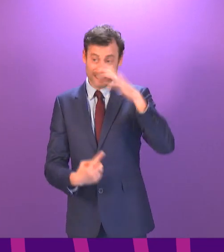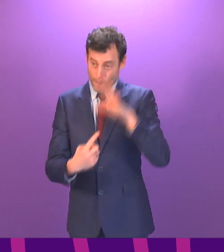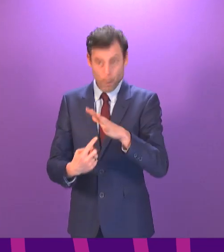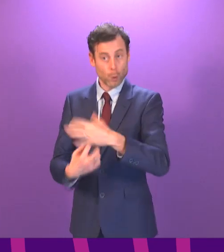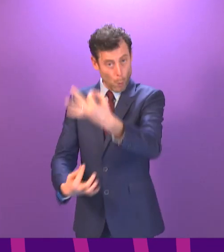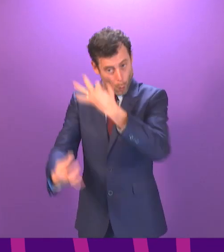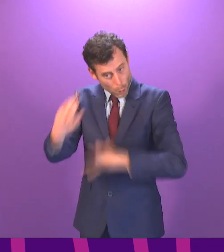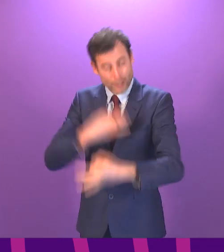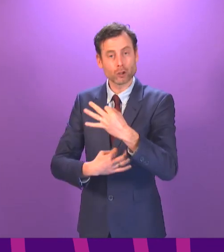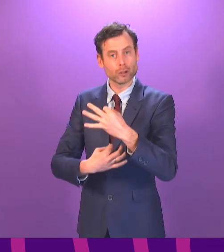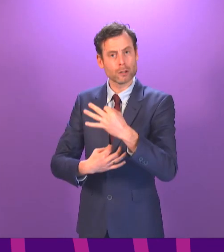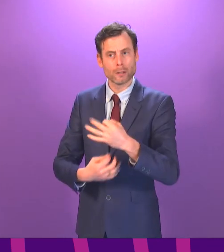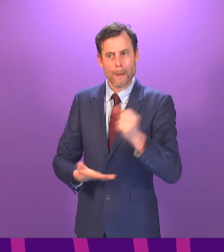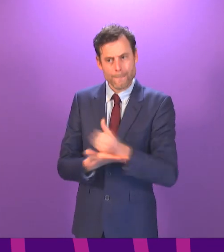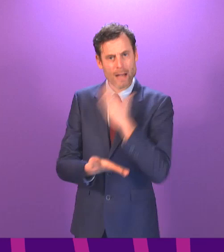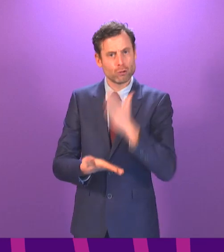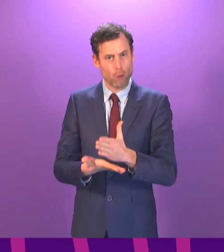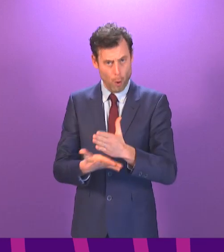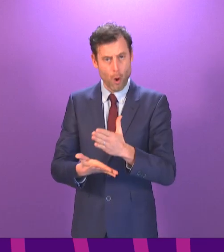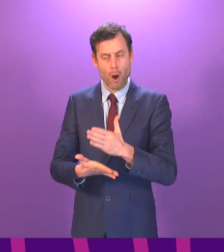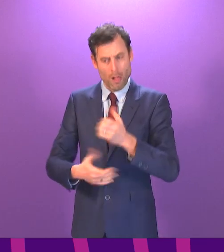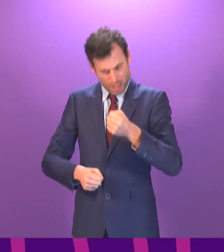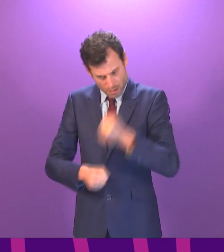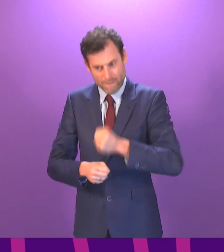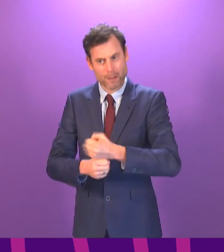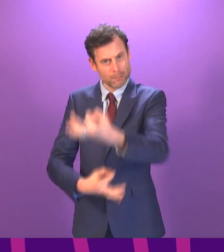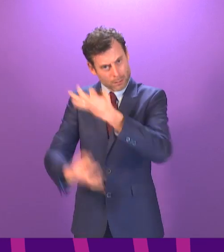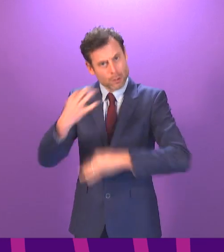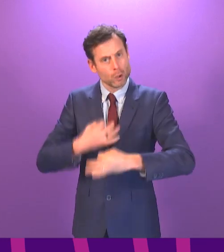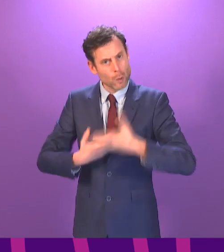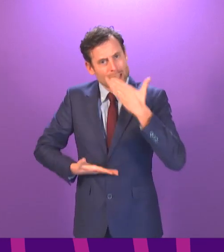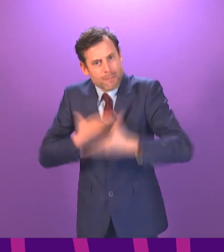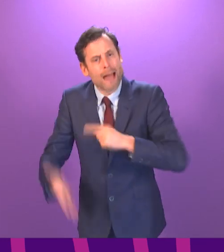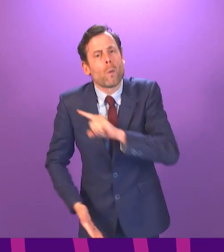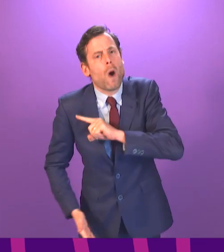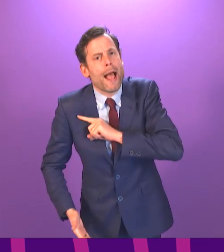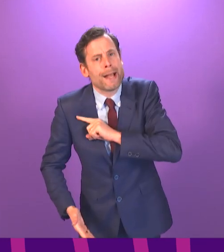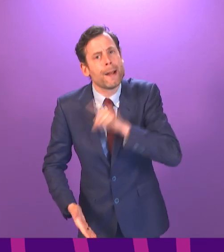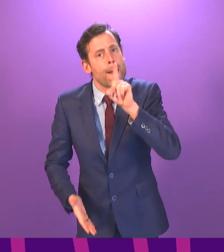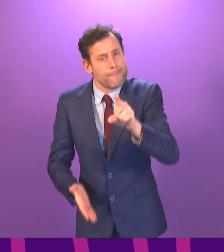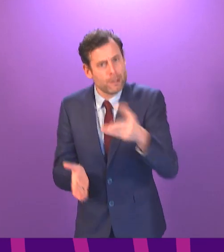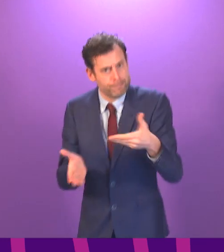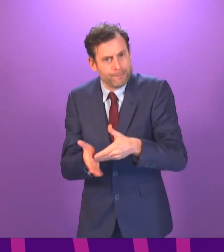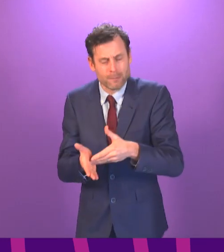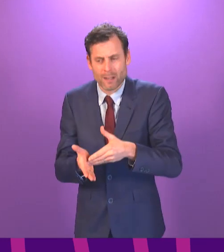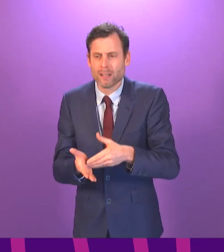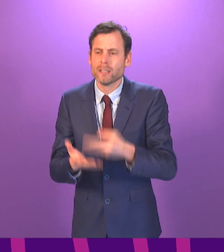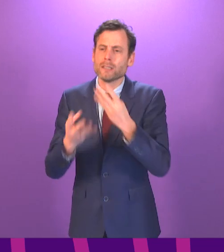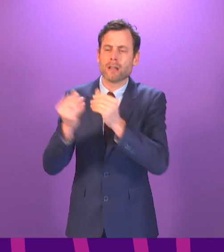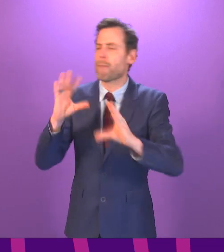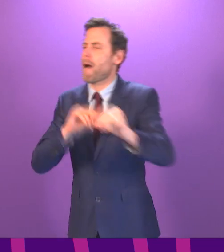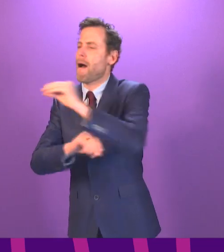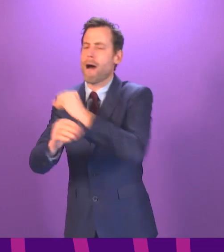scrutiny, to make sure the government is subjected to scrutiny, but also to have the opportunity to take head-on some of the ridiculous